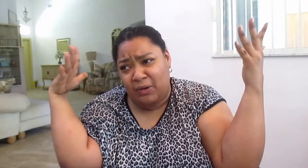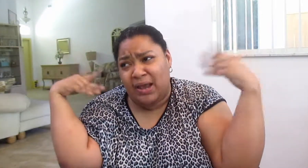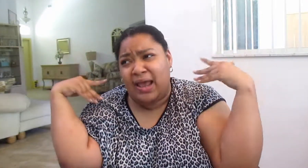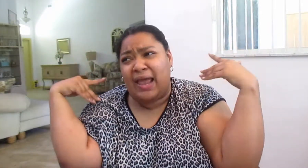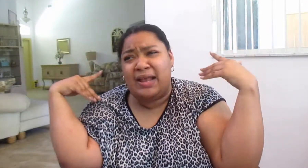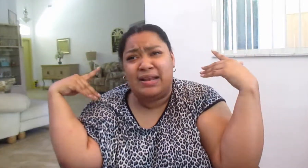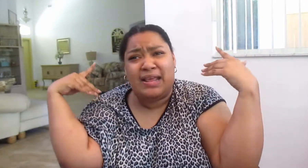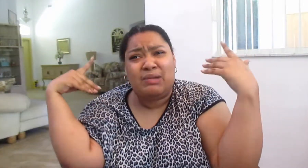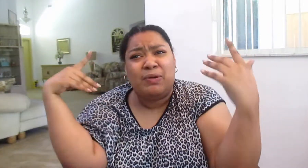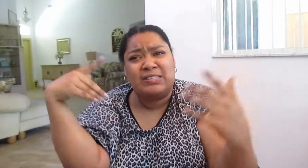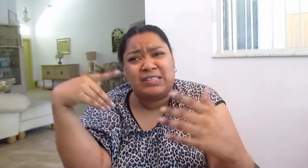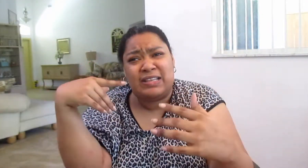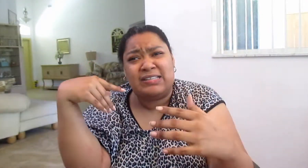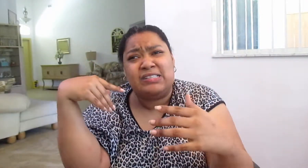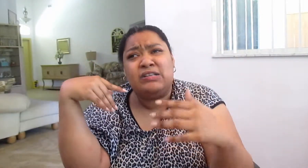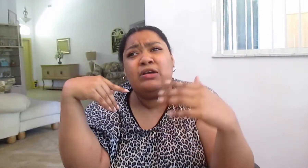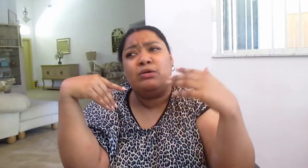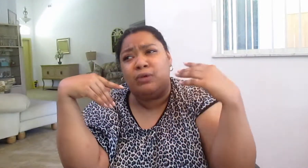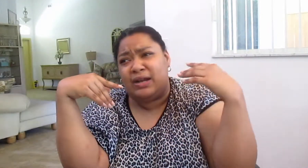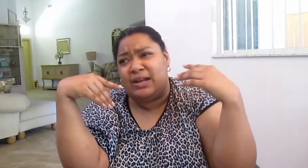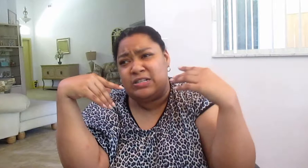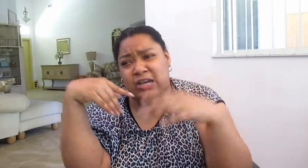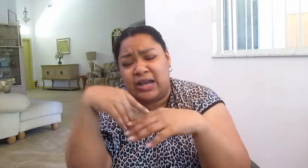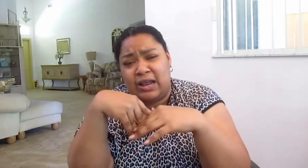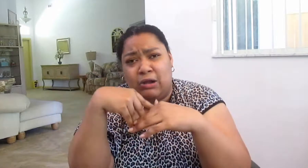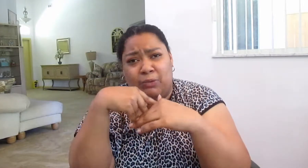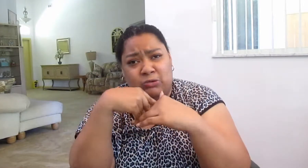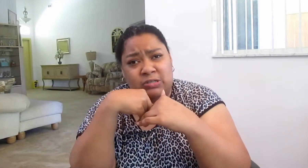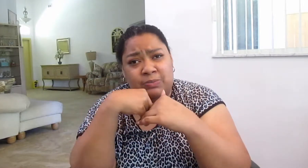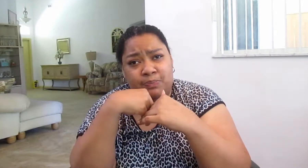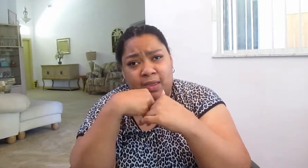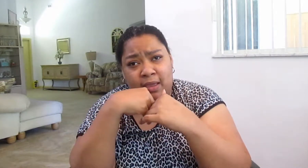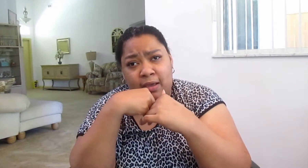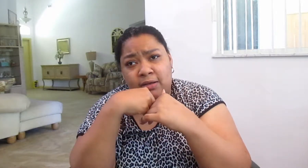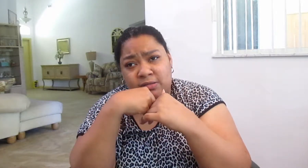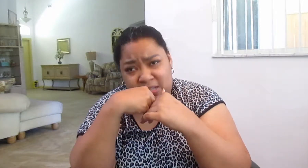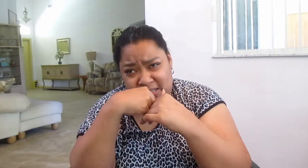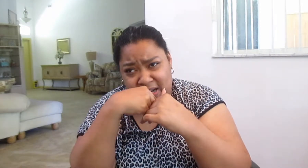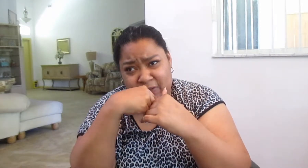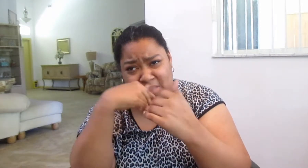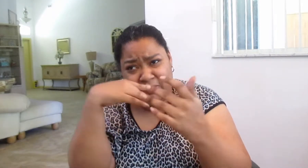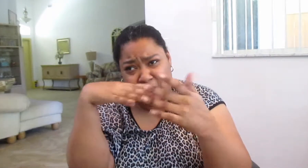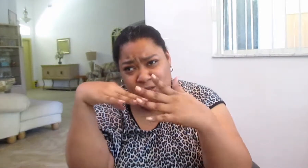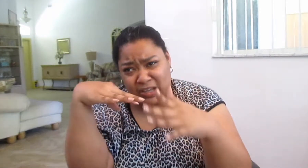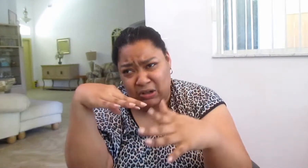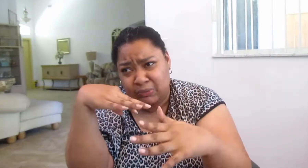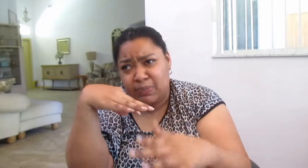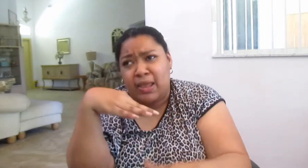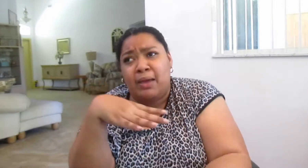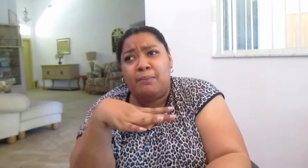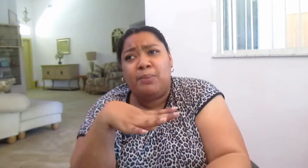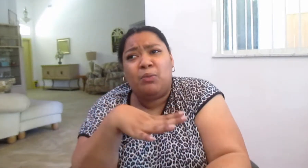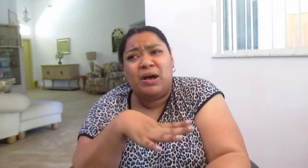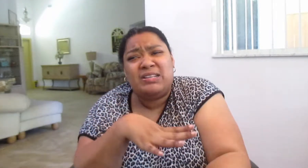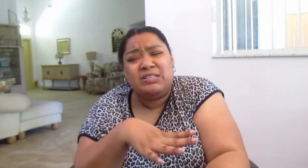area. And in the process of this, Reardon is shot and almost, excuse the end of his life, is almost killed. but what's,